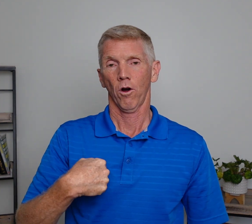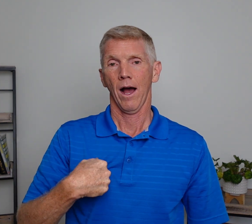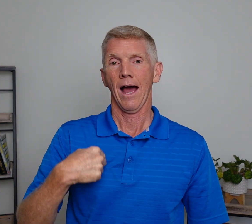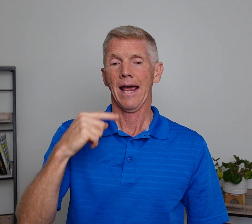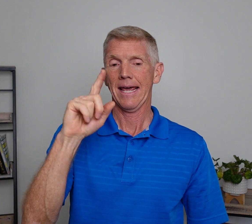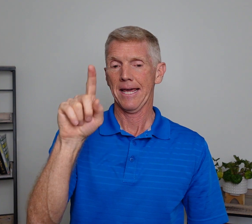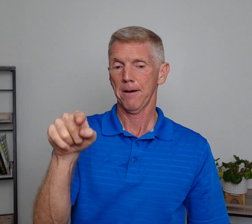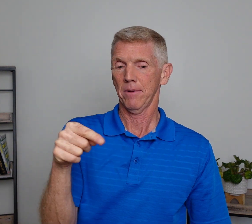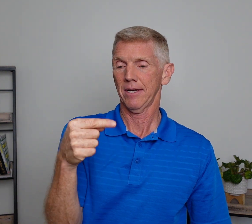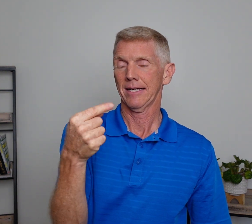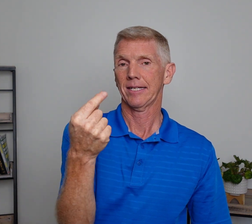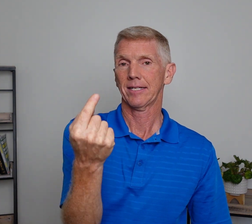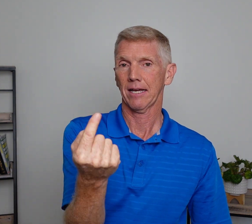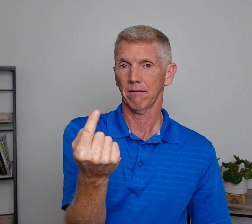I am single.